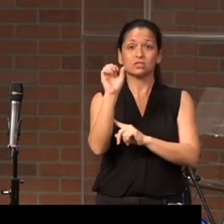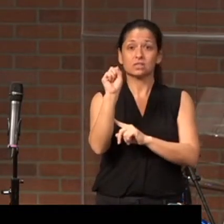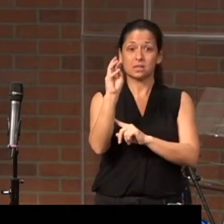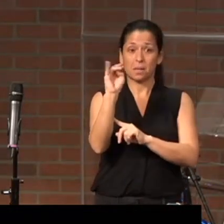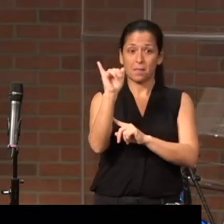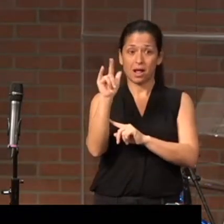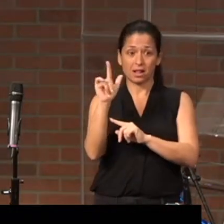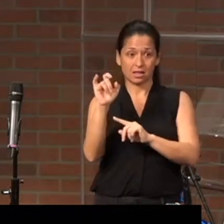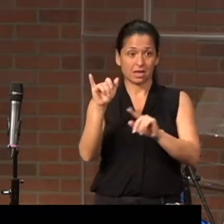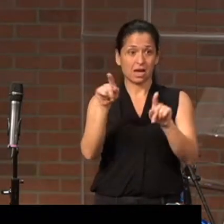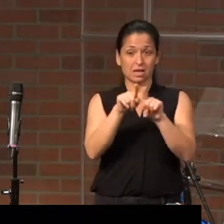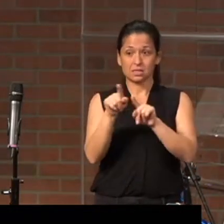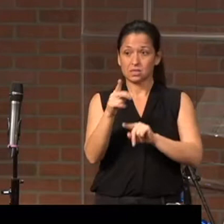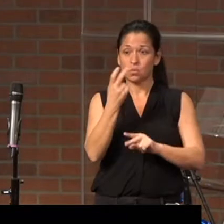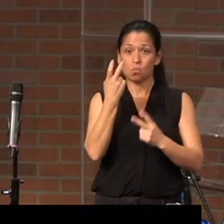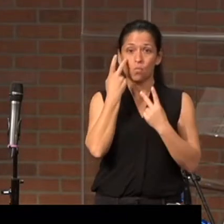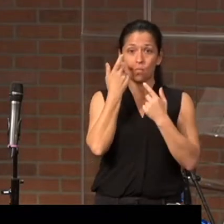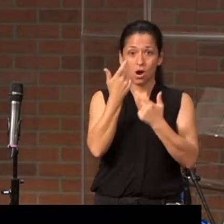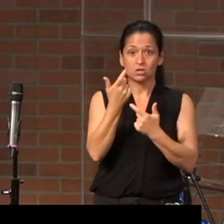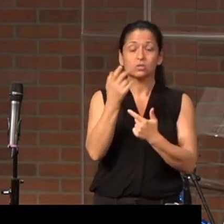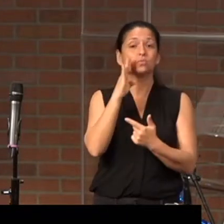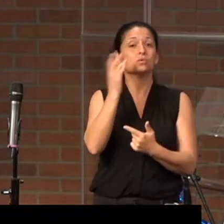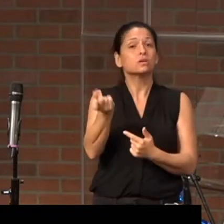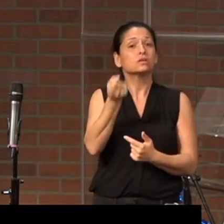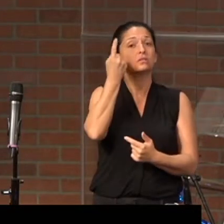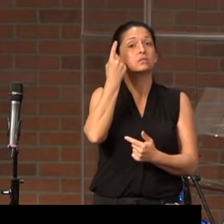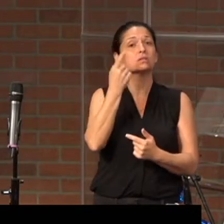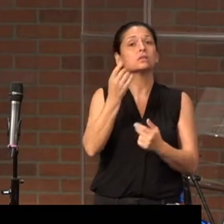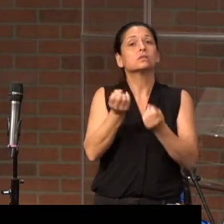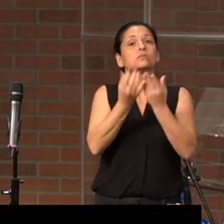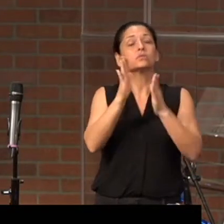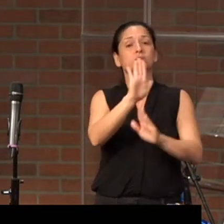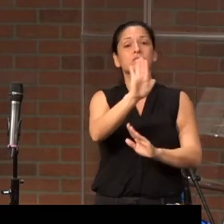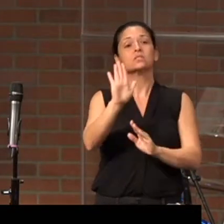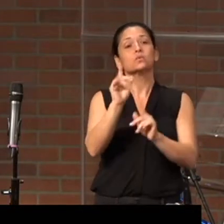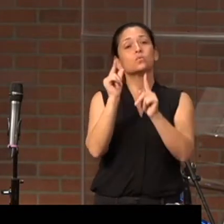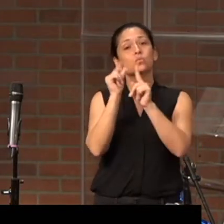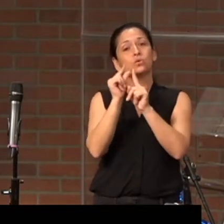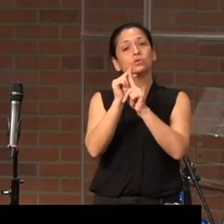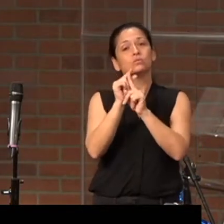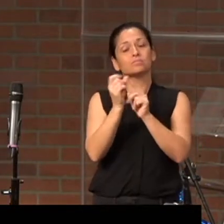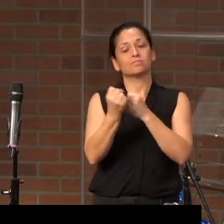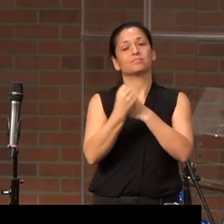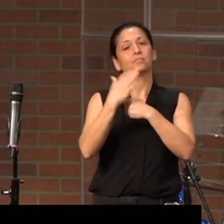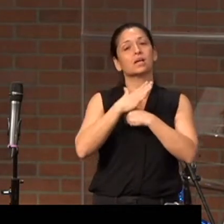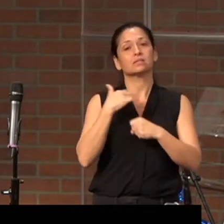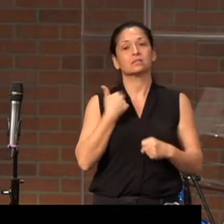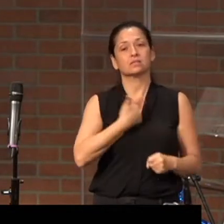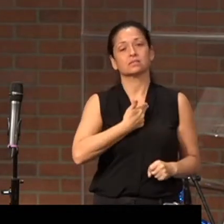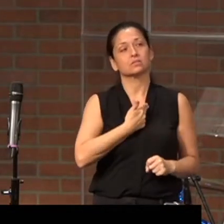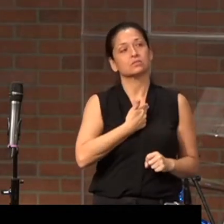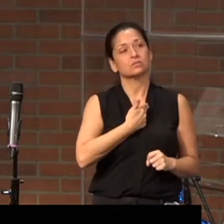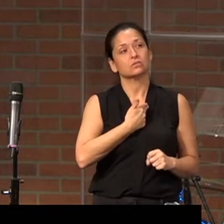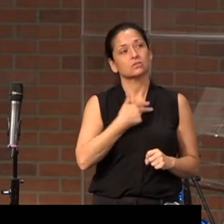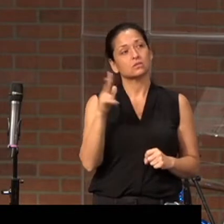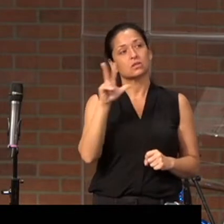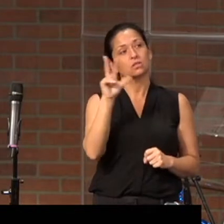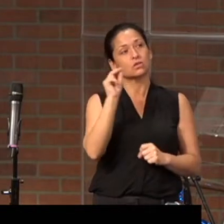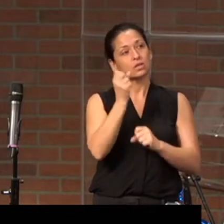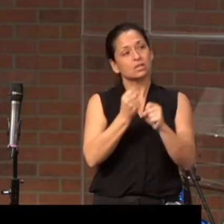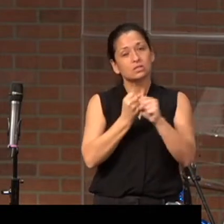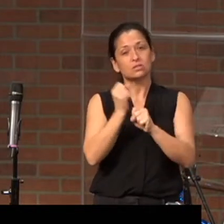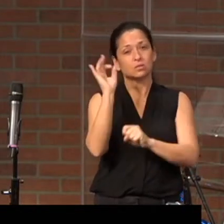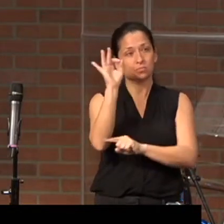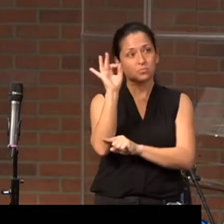he's watching this, would understand how much his words impact us. 30 years of